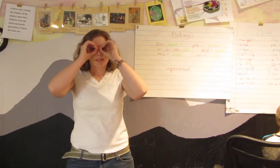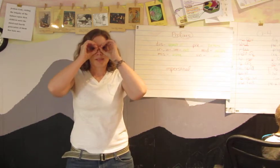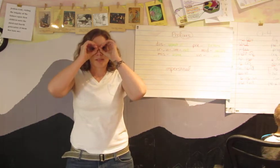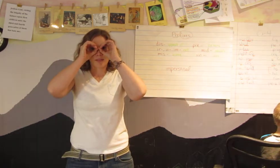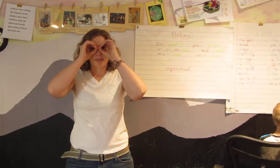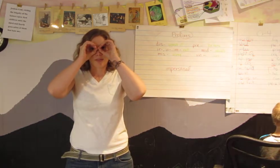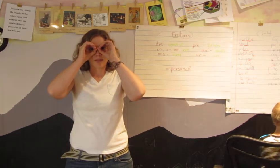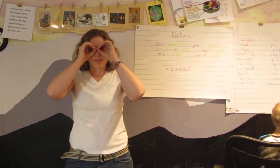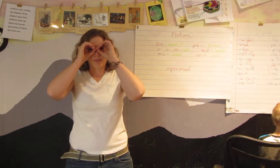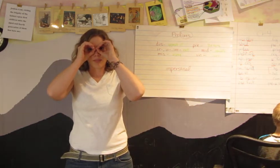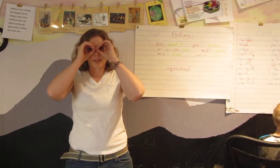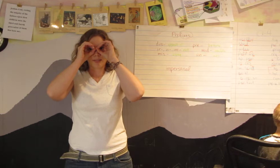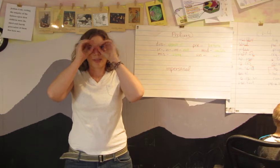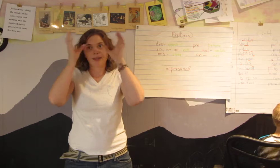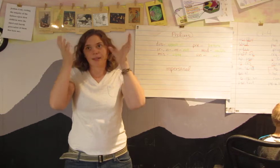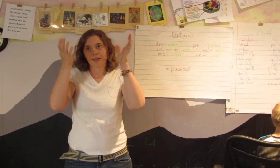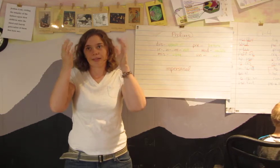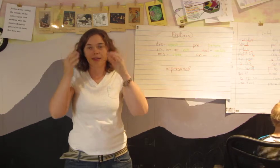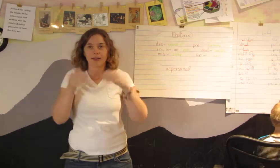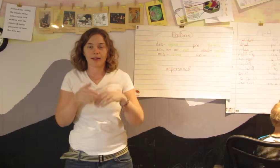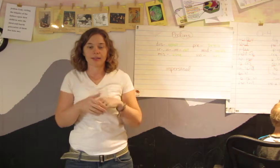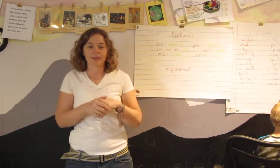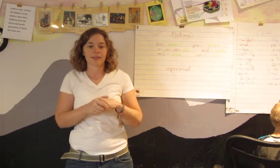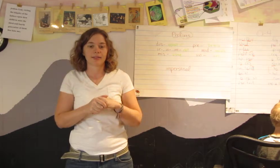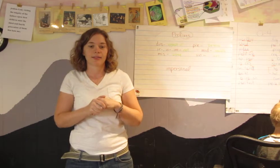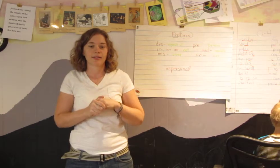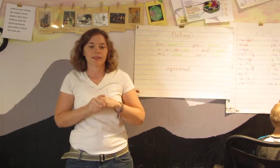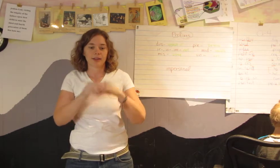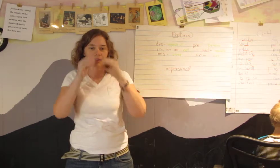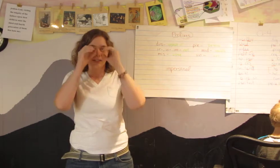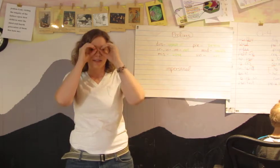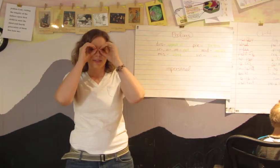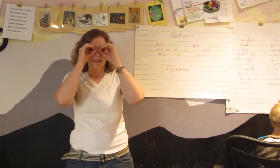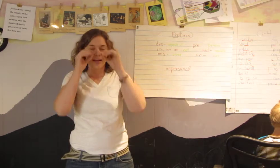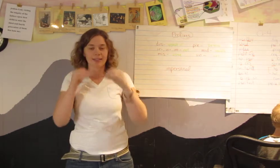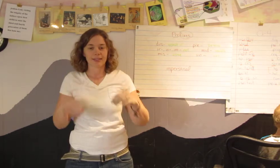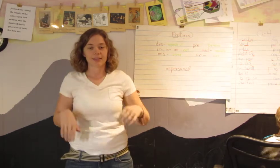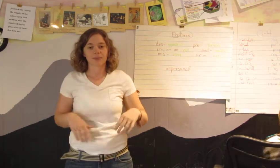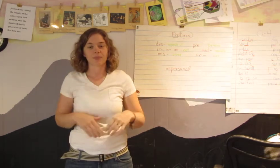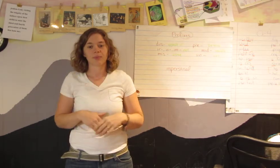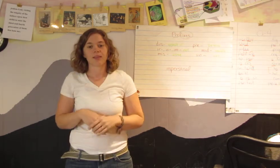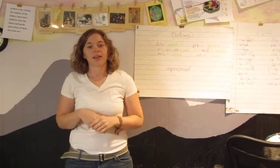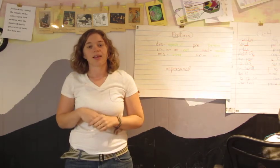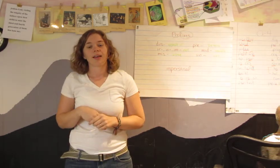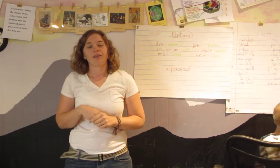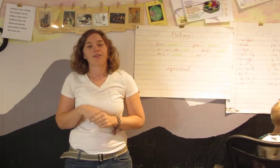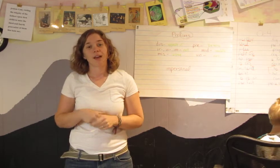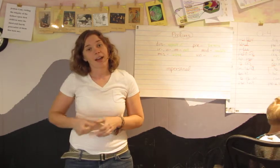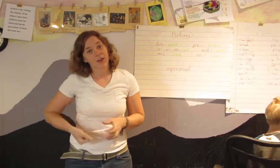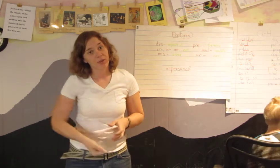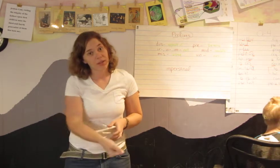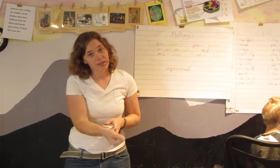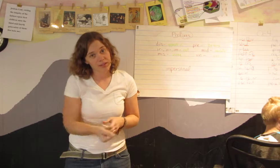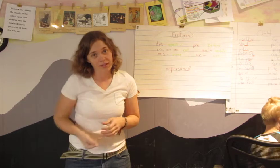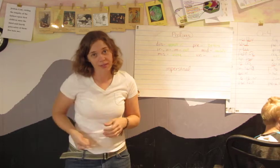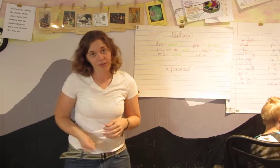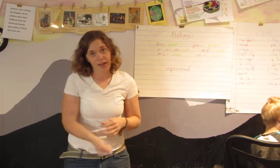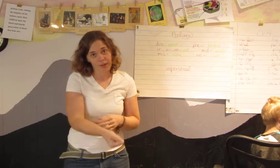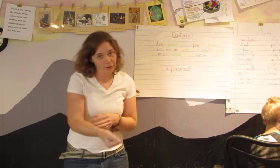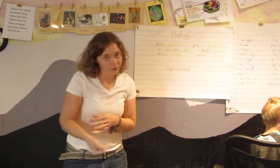because site I guess it sounds like glasses vacuole sounds like vacuum